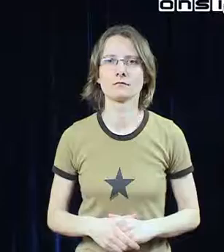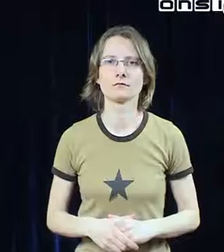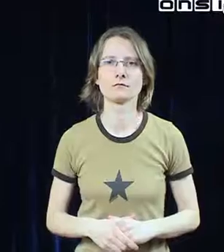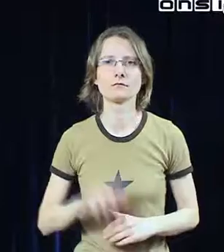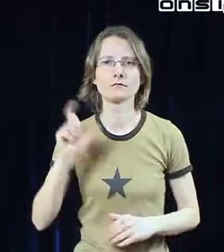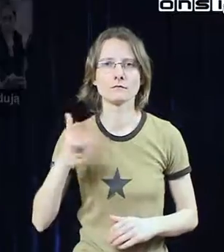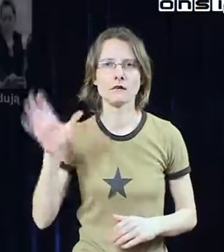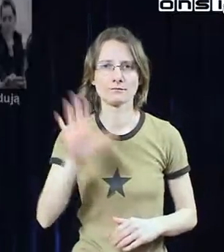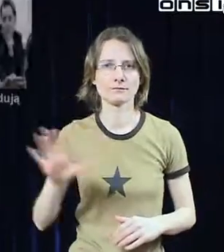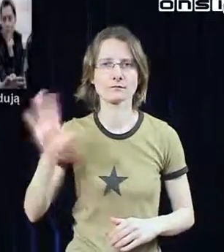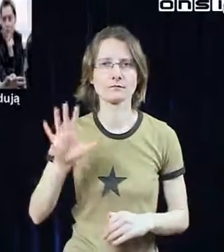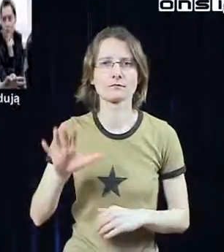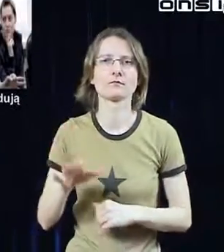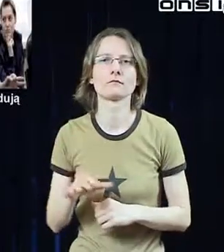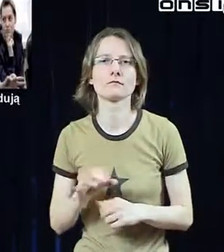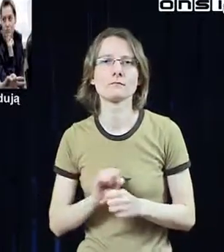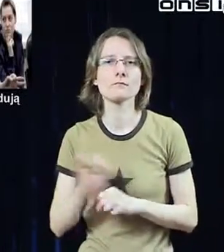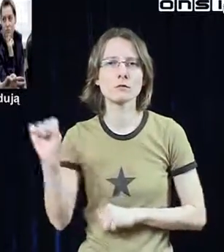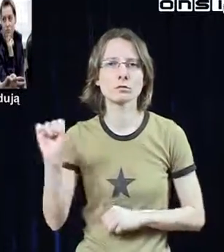Let's keep singing, I'm about to come to me